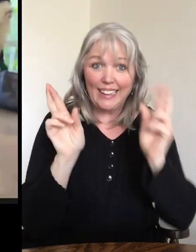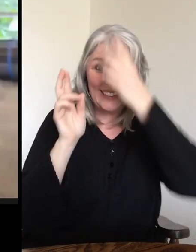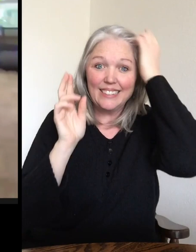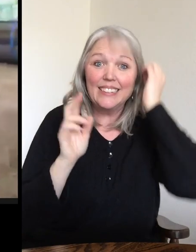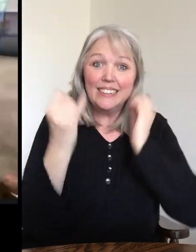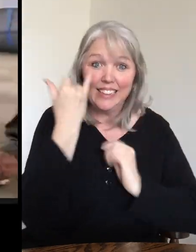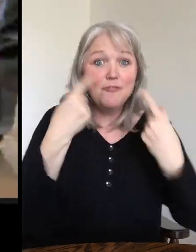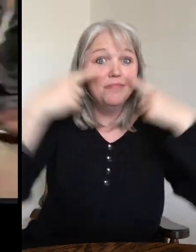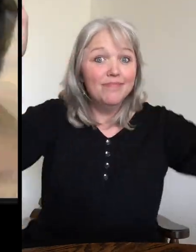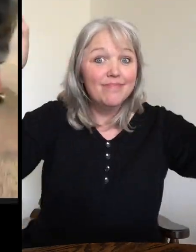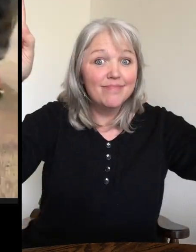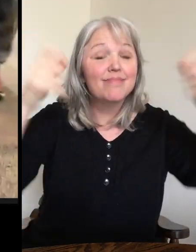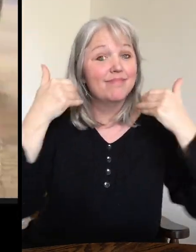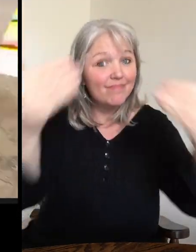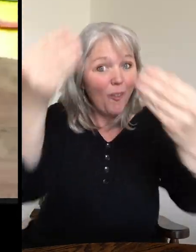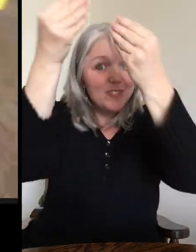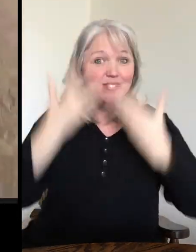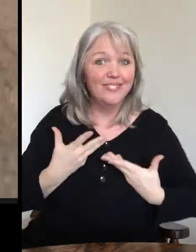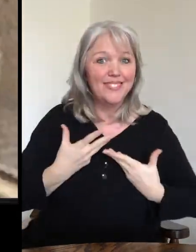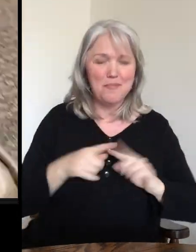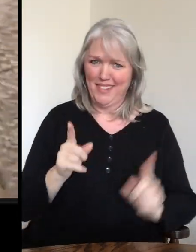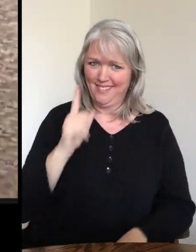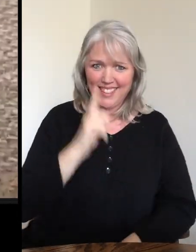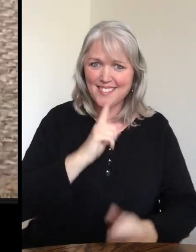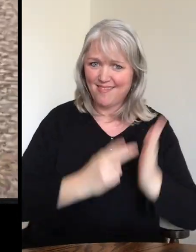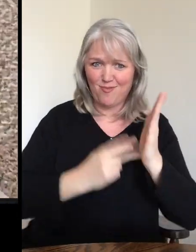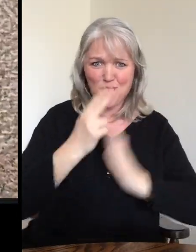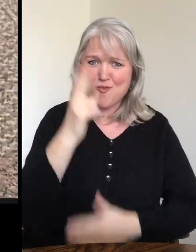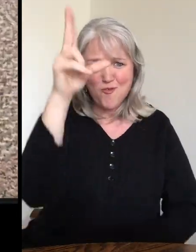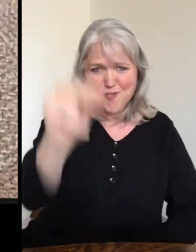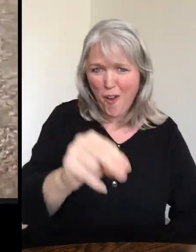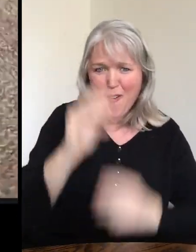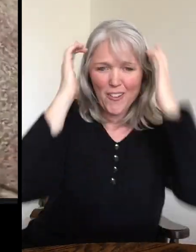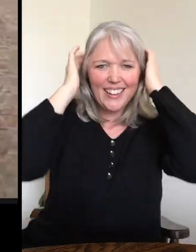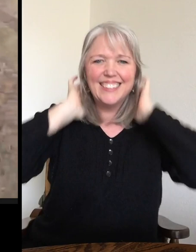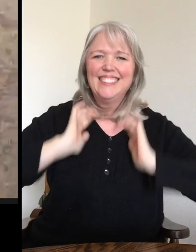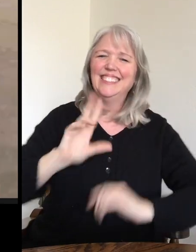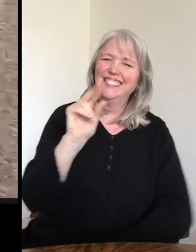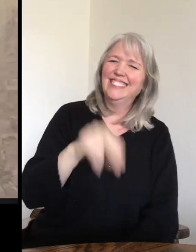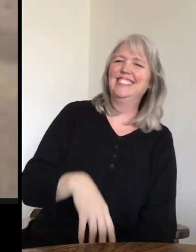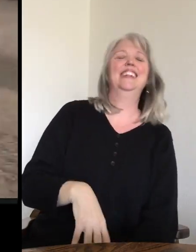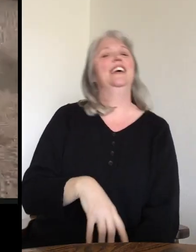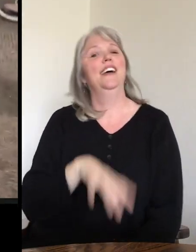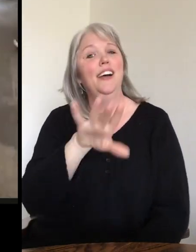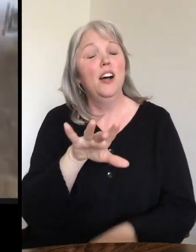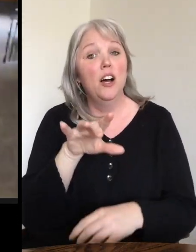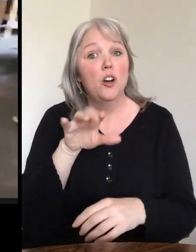Now, if anyone did it, they can feel free to write in and tell us, but I do not think they will be telling the truth. The fact is that Rico's quills,